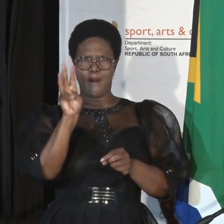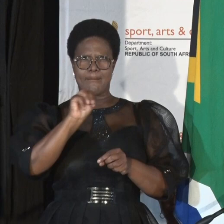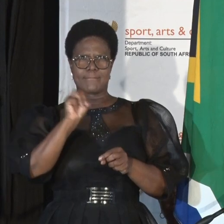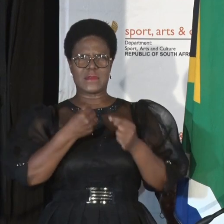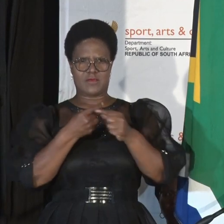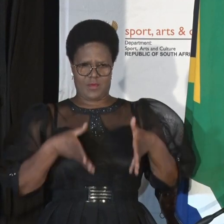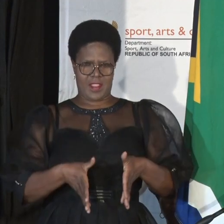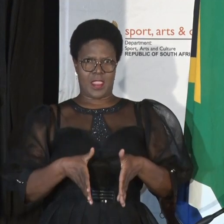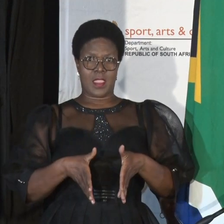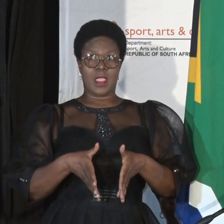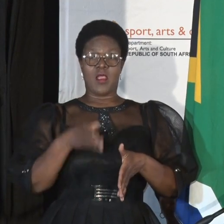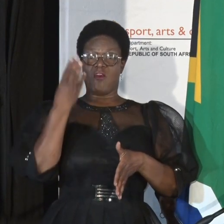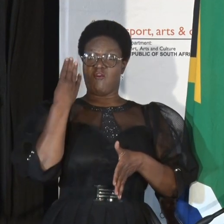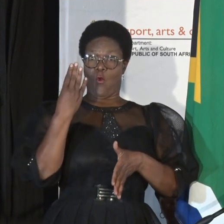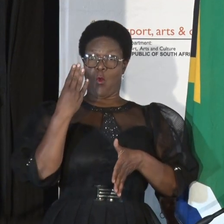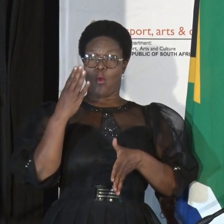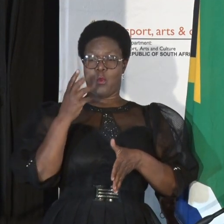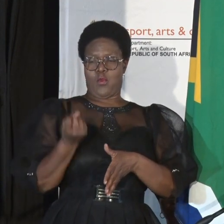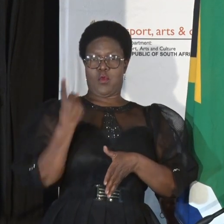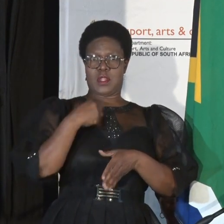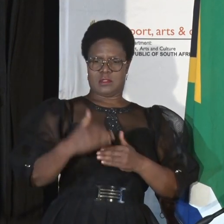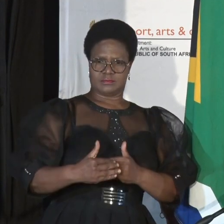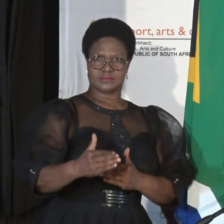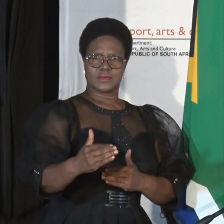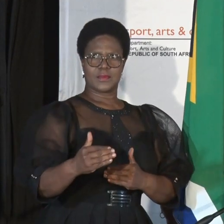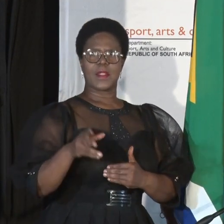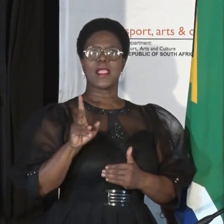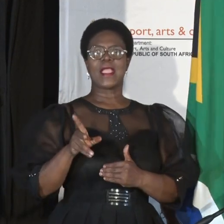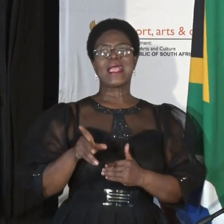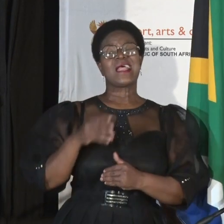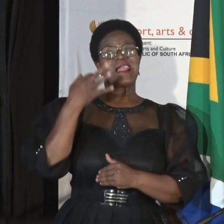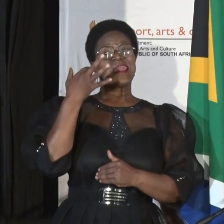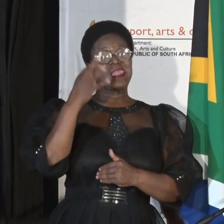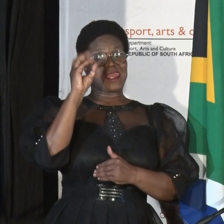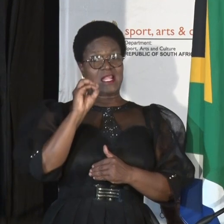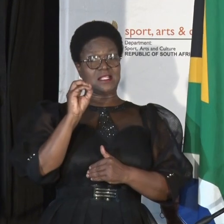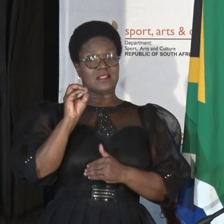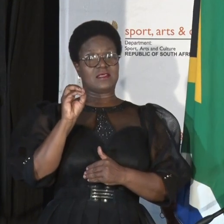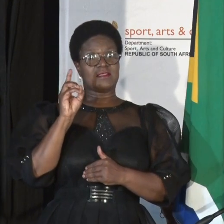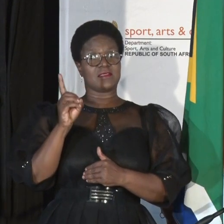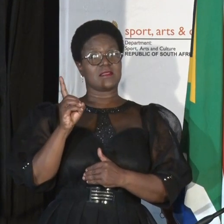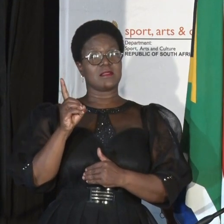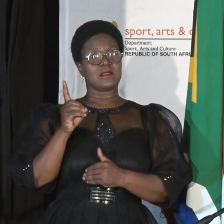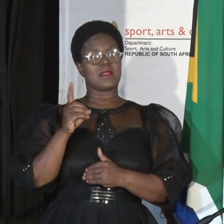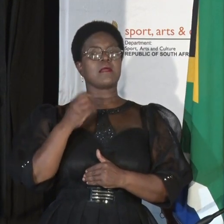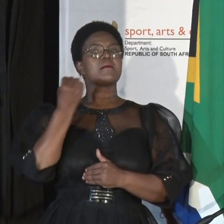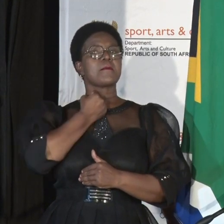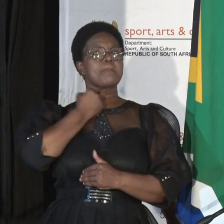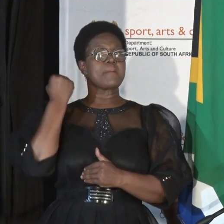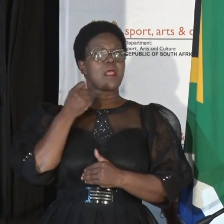In four days from today, we'll also be marking the 30th anniversary of the brutal murder of Martin Tembi City,